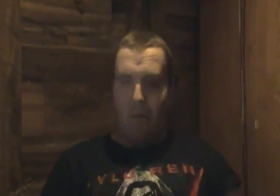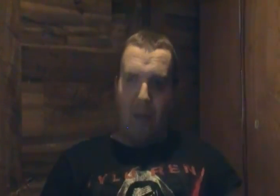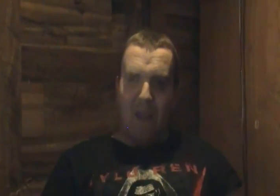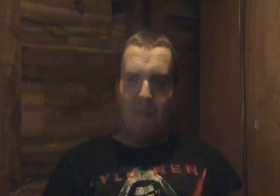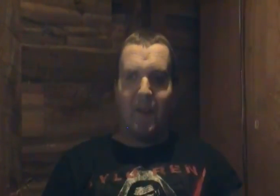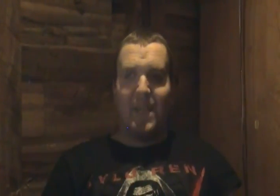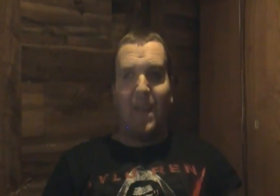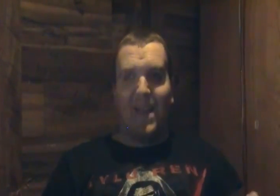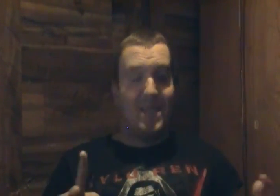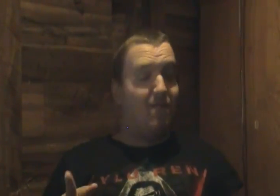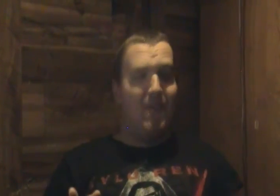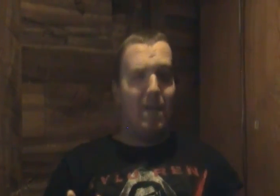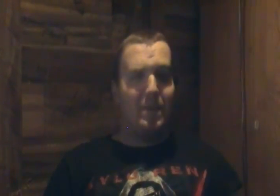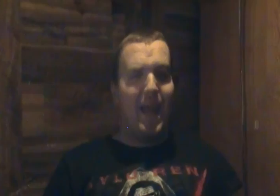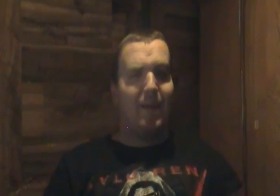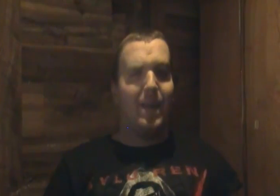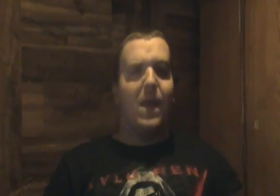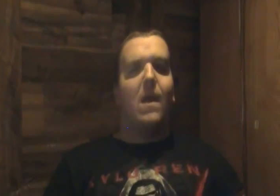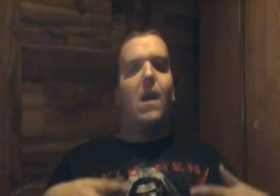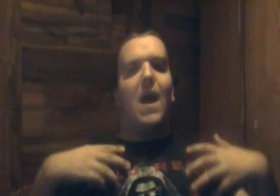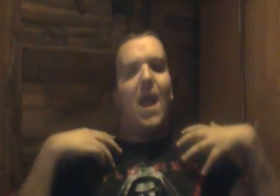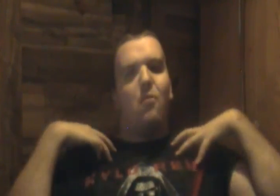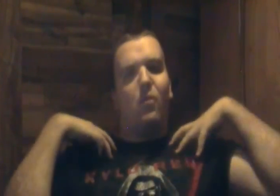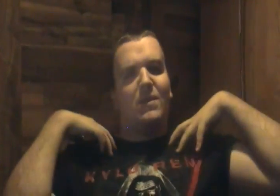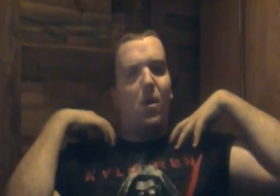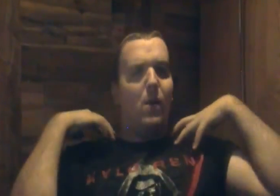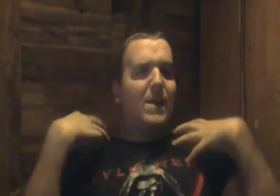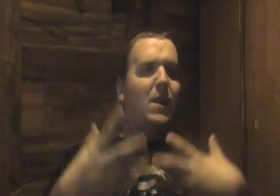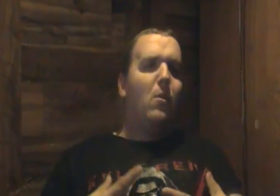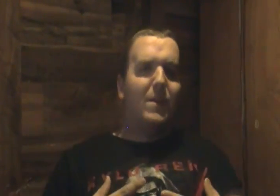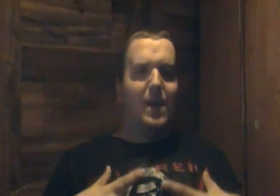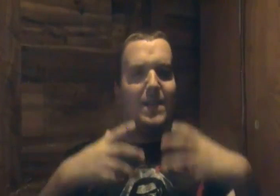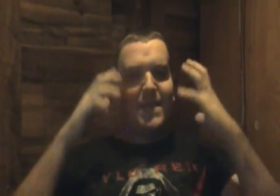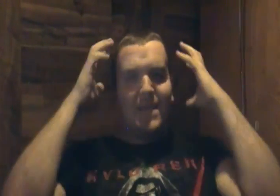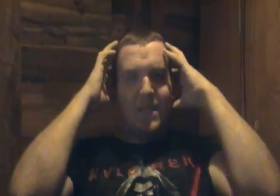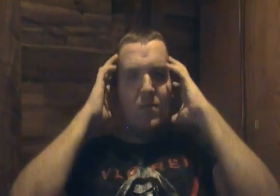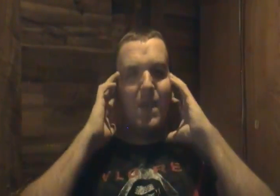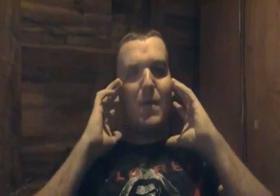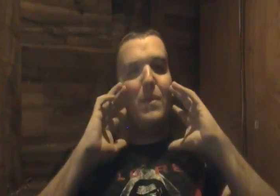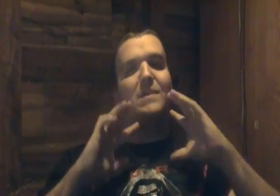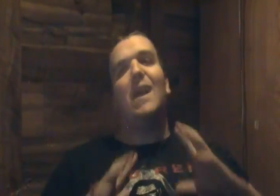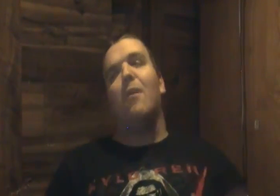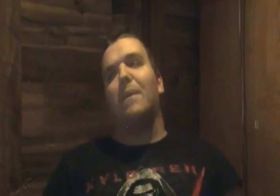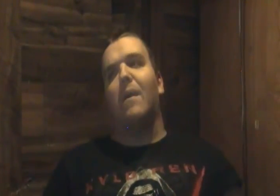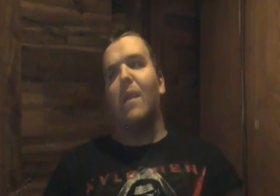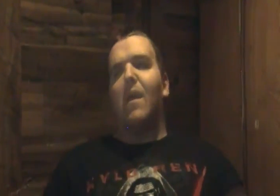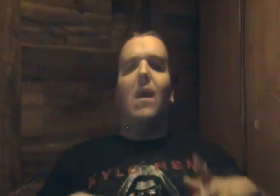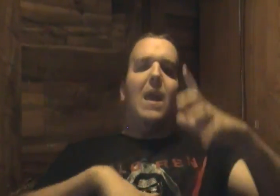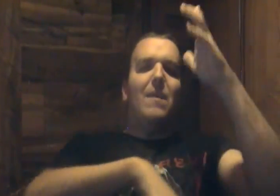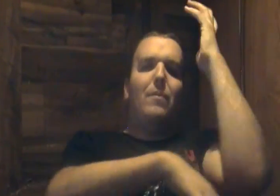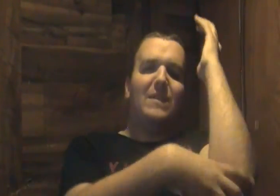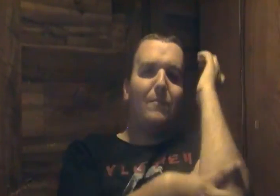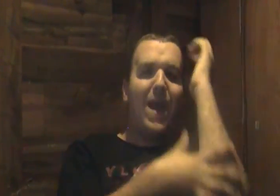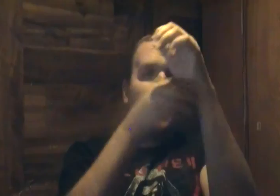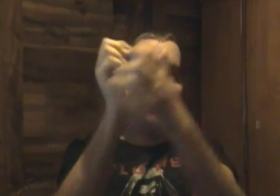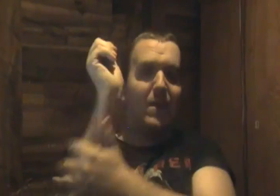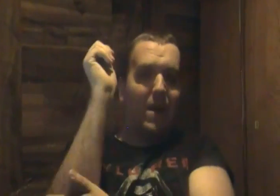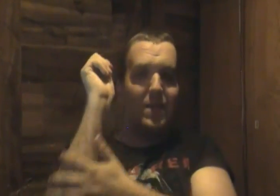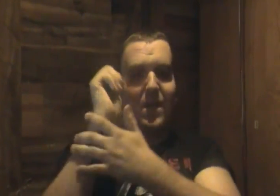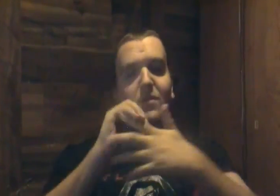he figures out that is the fake medallion and what so what noah does is he suits up he puts the helmet on he puts the pads on and all this